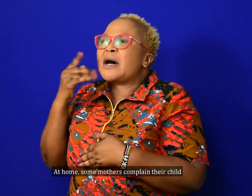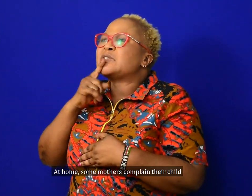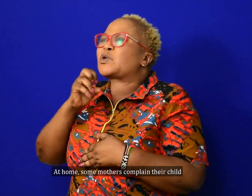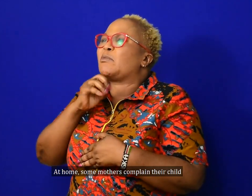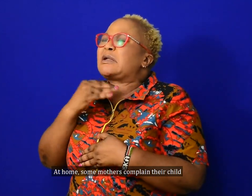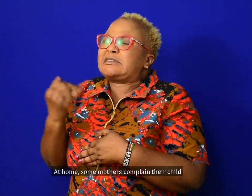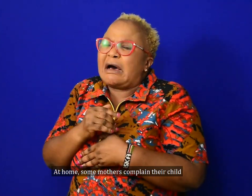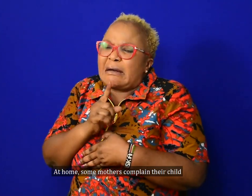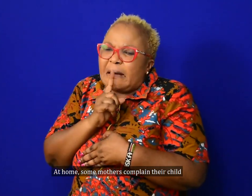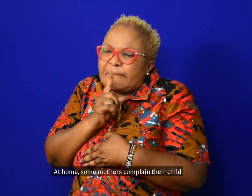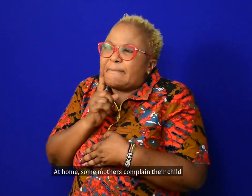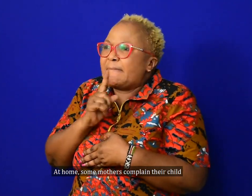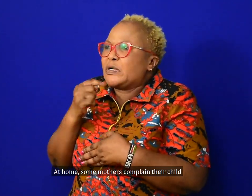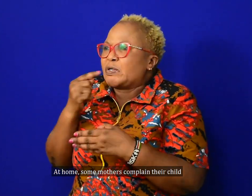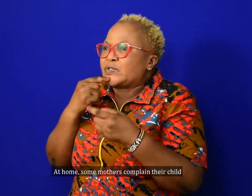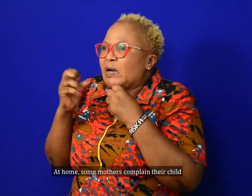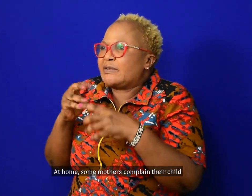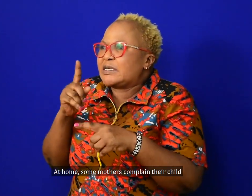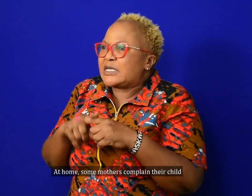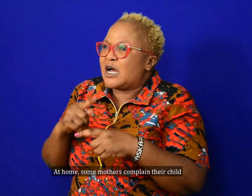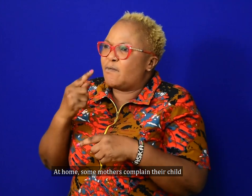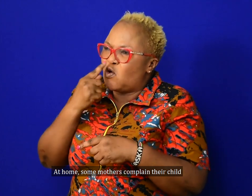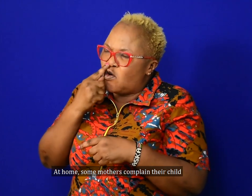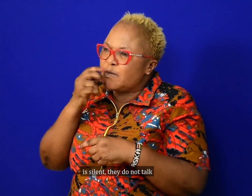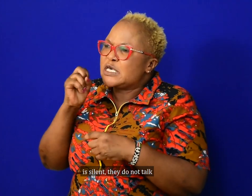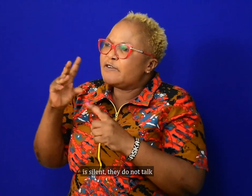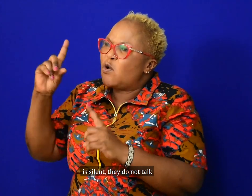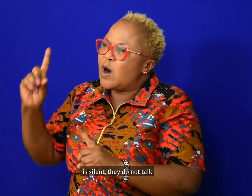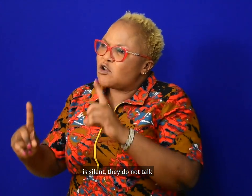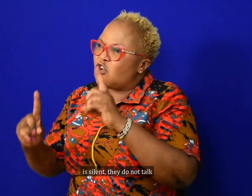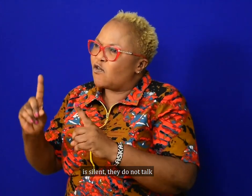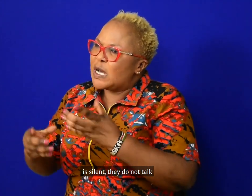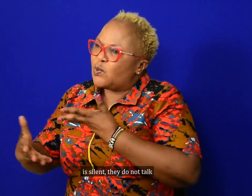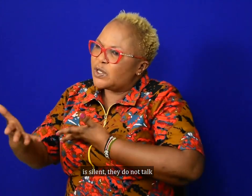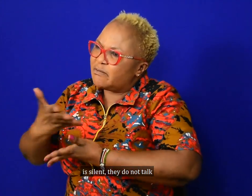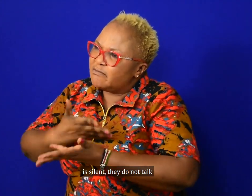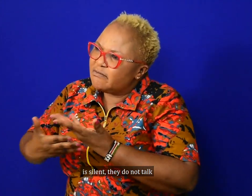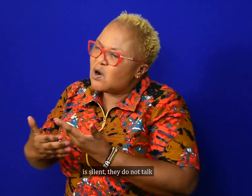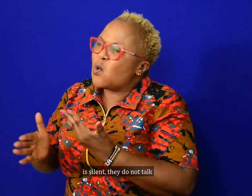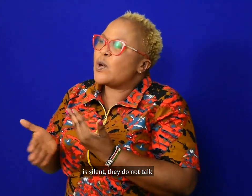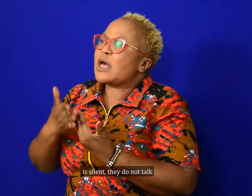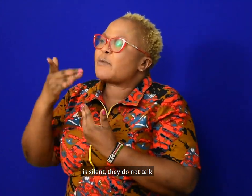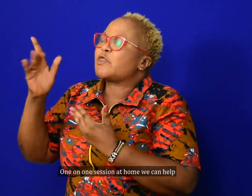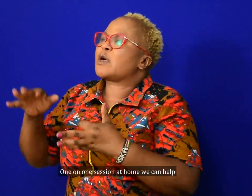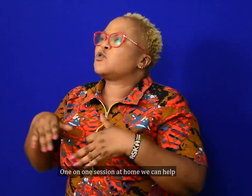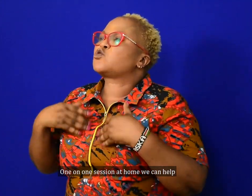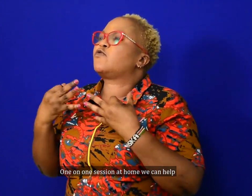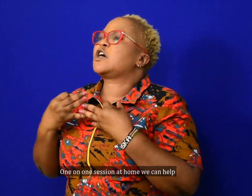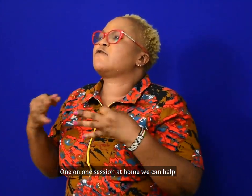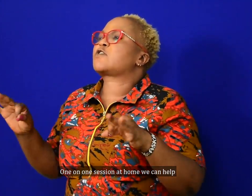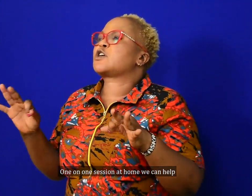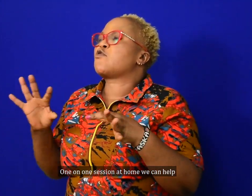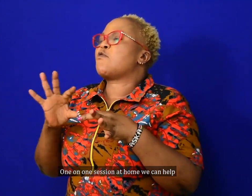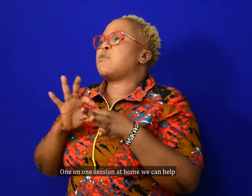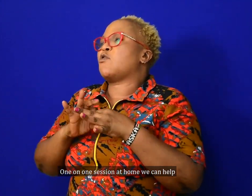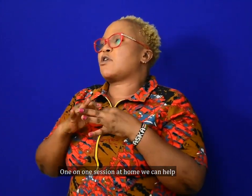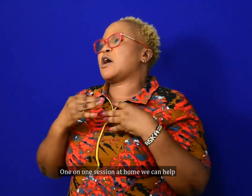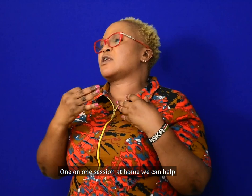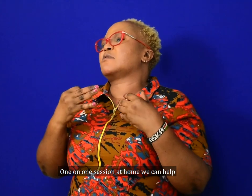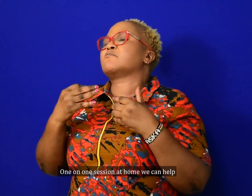At home, some mothers complain that their child is silent, that they do not talk. But a one-on-one session at home, we